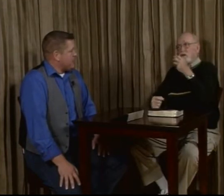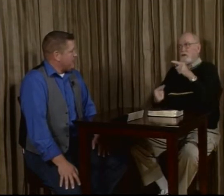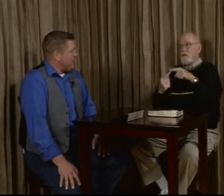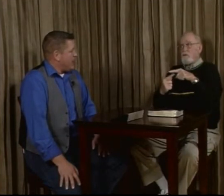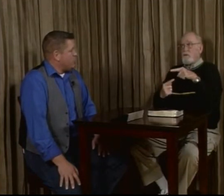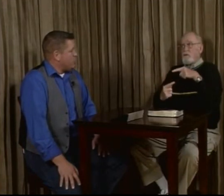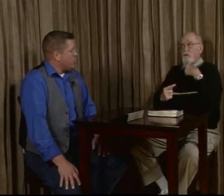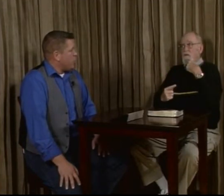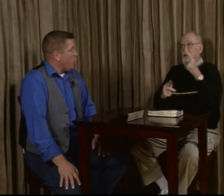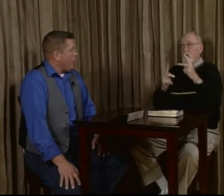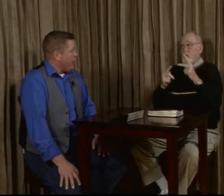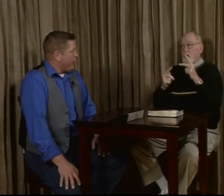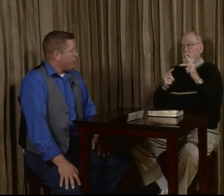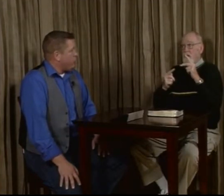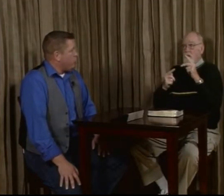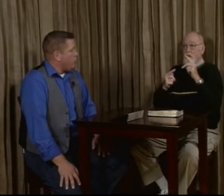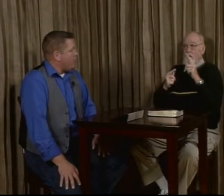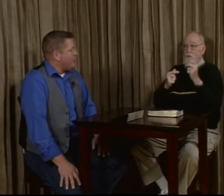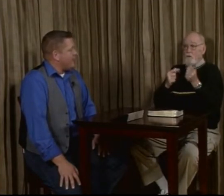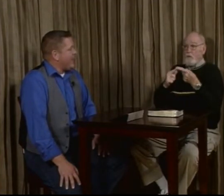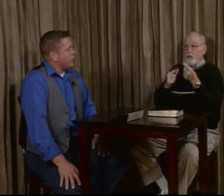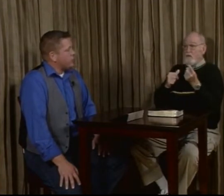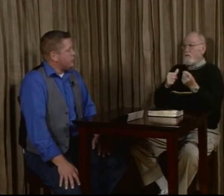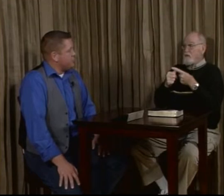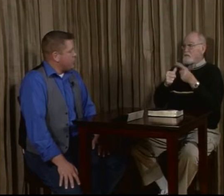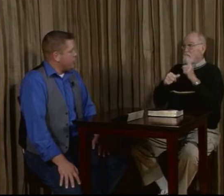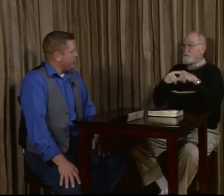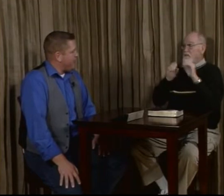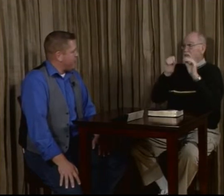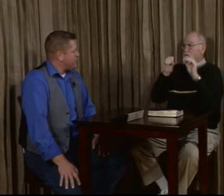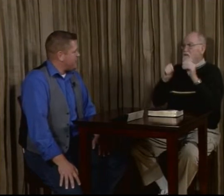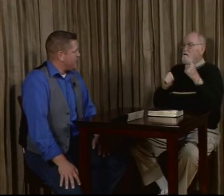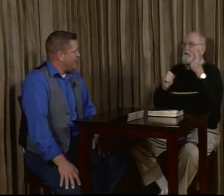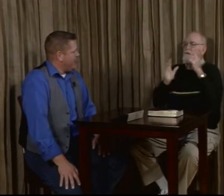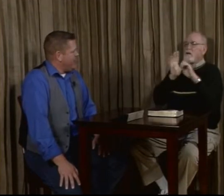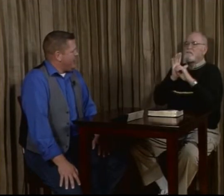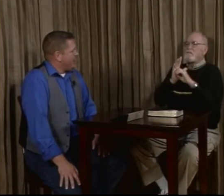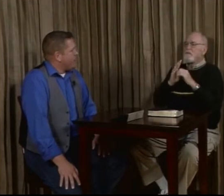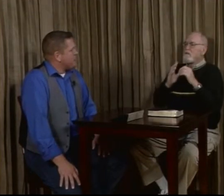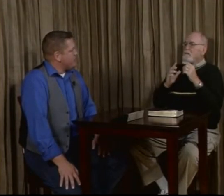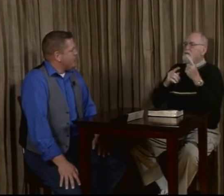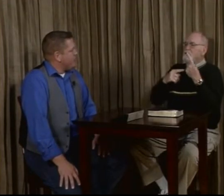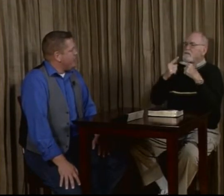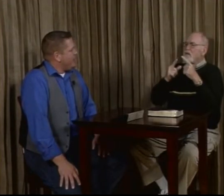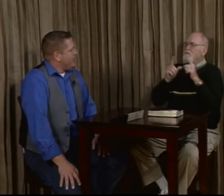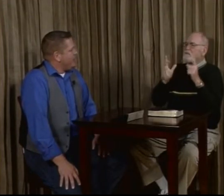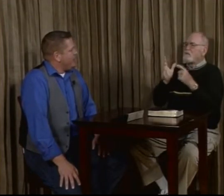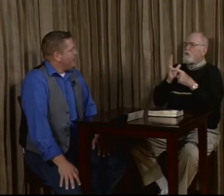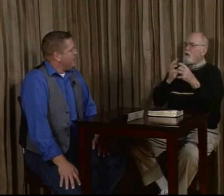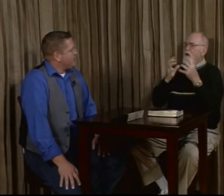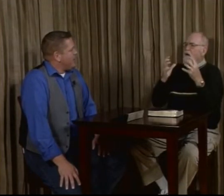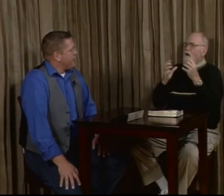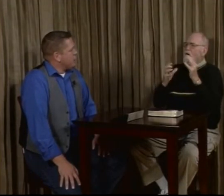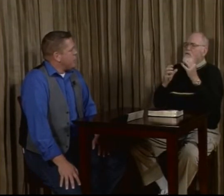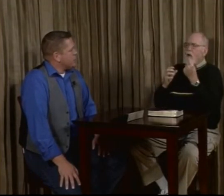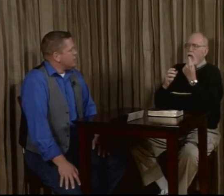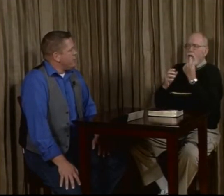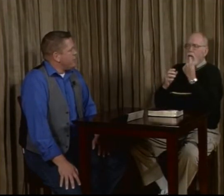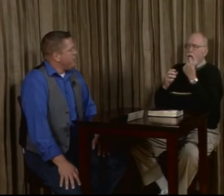sometimes do look weird to maybe the casual observer when they first see it. Like, for example, sign language requires a lot of